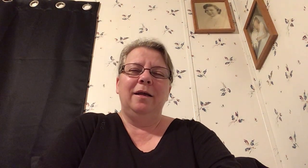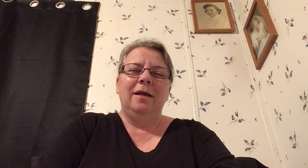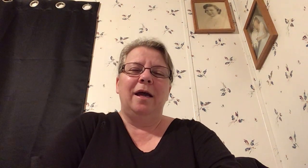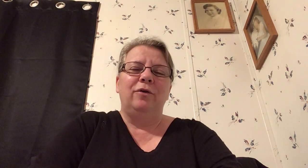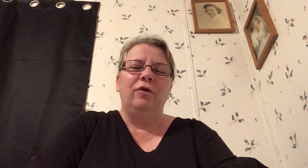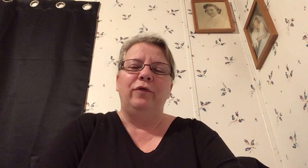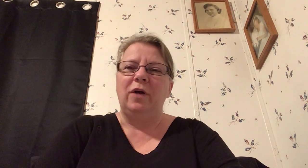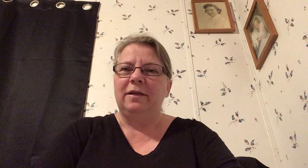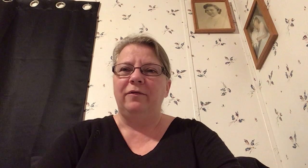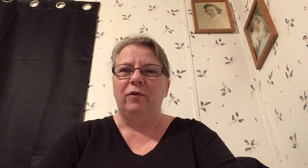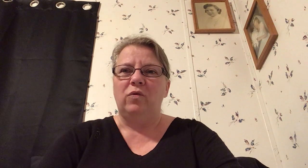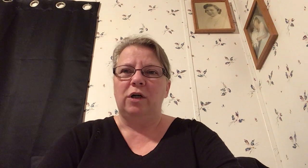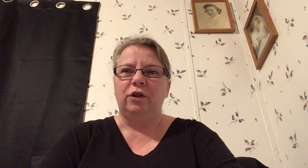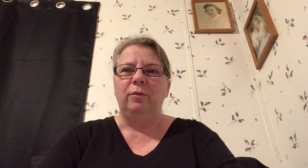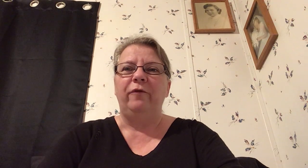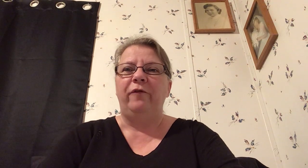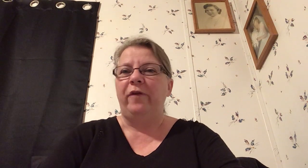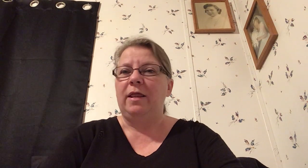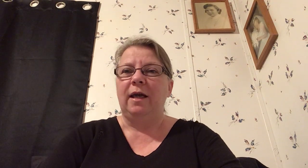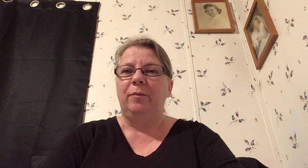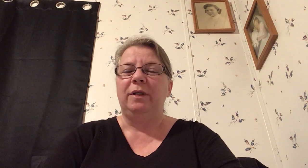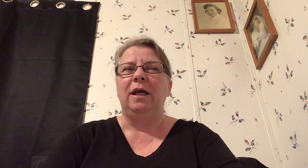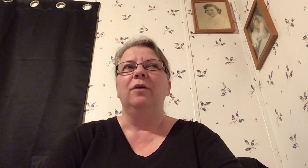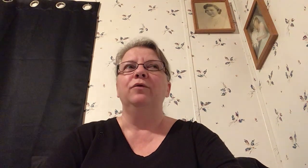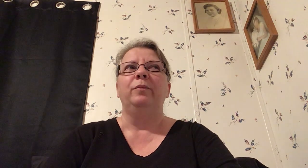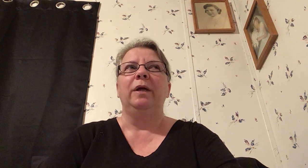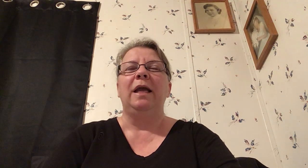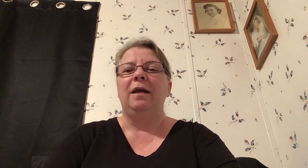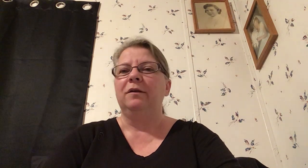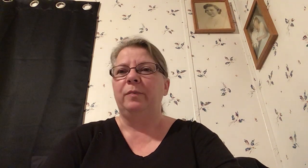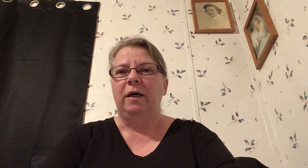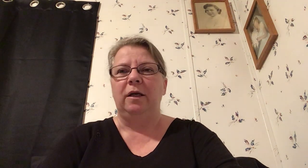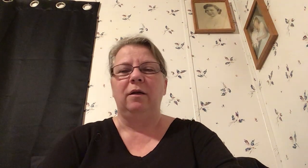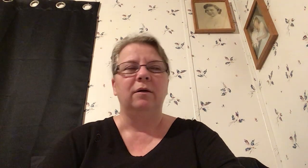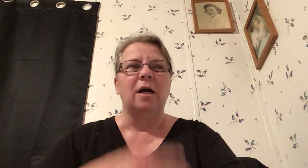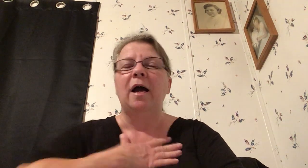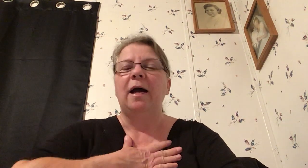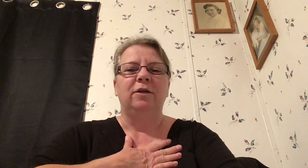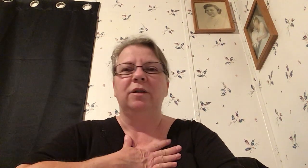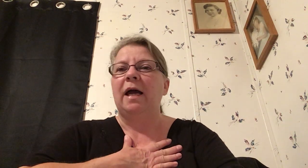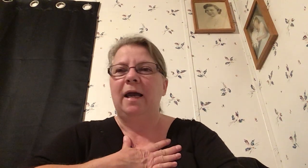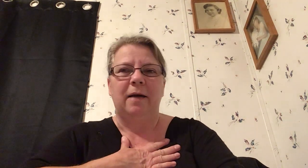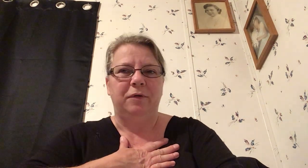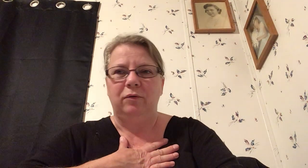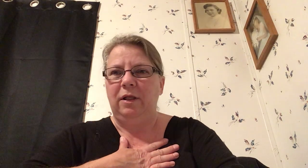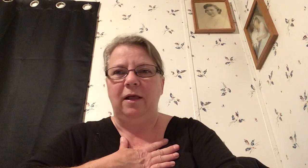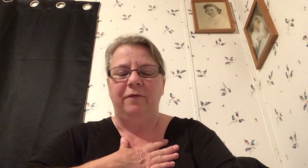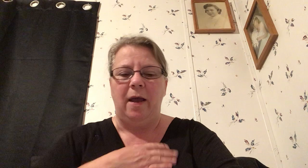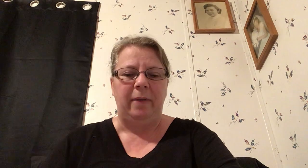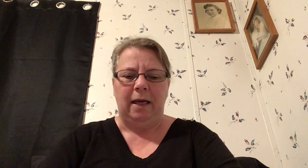don't know if you guys have ever watched the movie Faith Like Potatoes but Angus Buckin I just I absolutely love that man